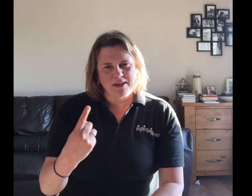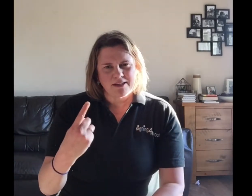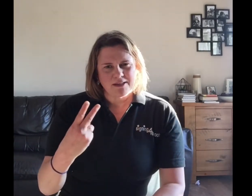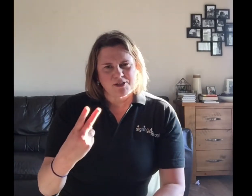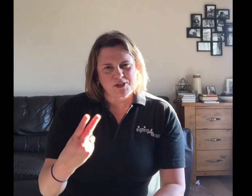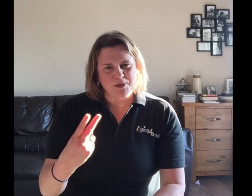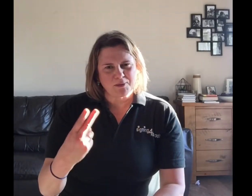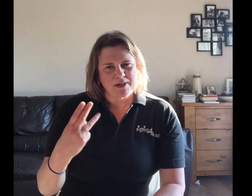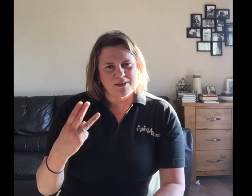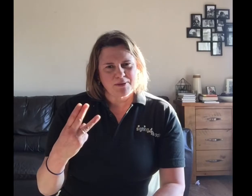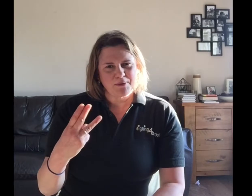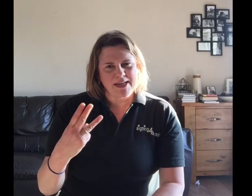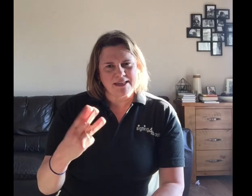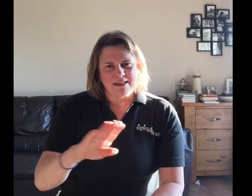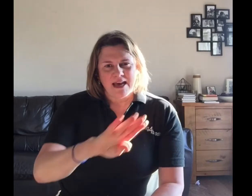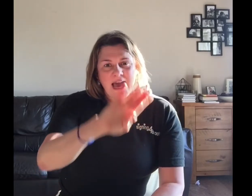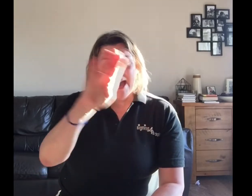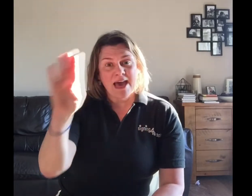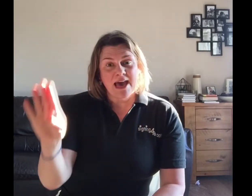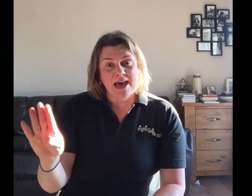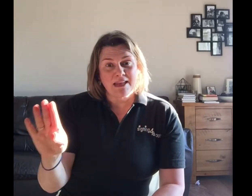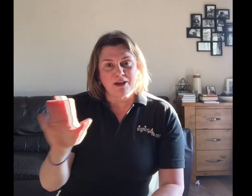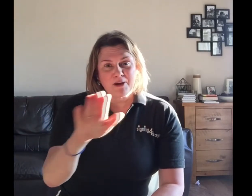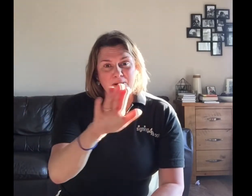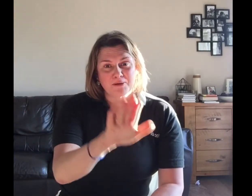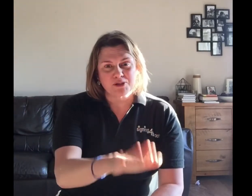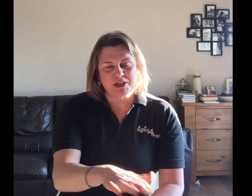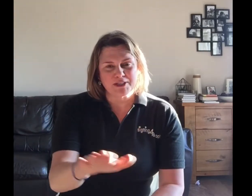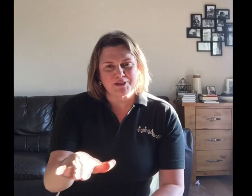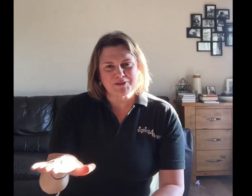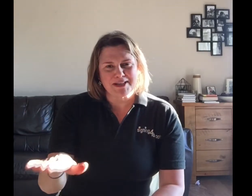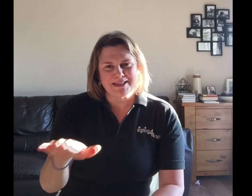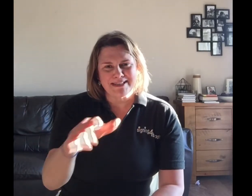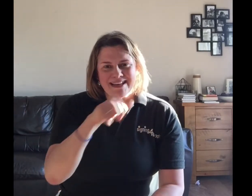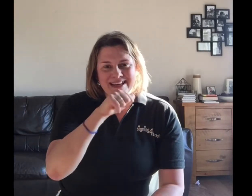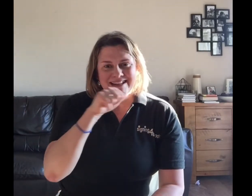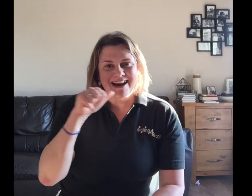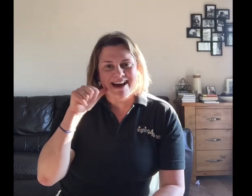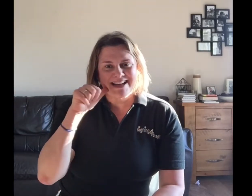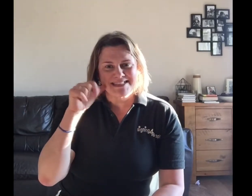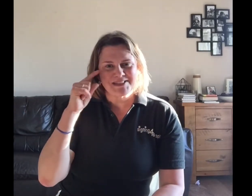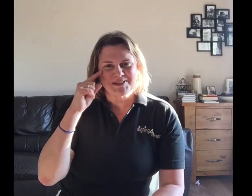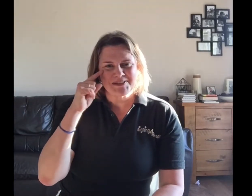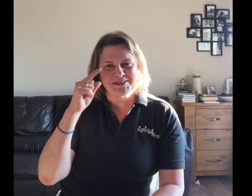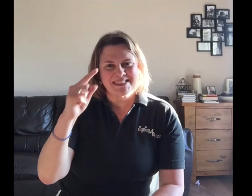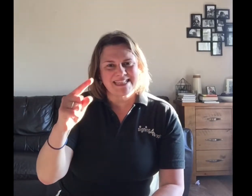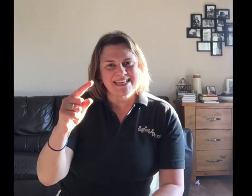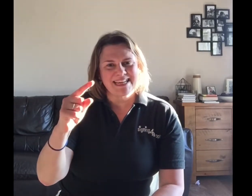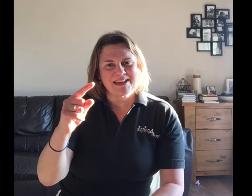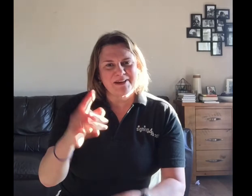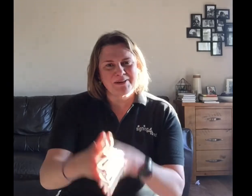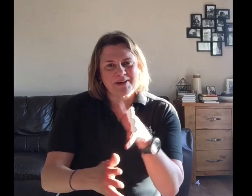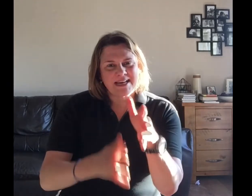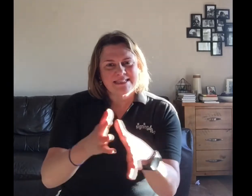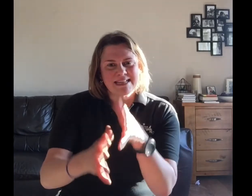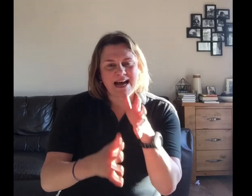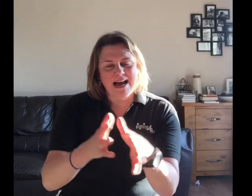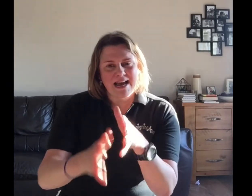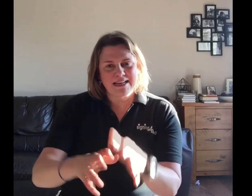two, three. Hello children, nice to see you. Signing